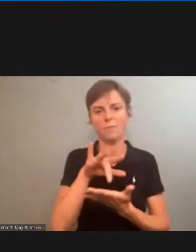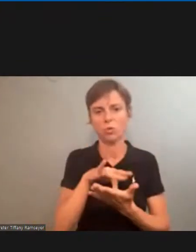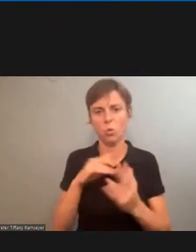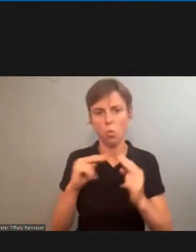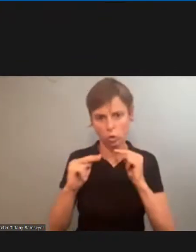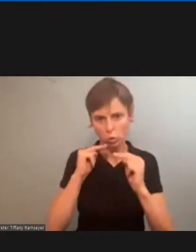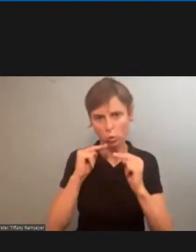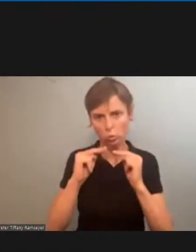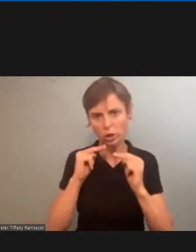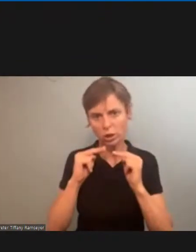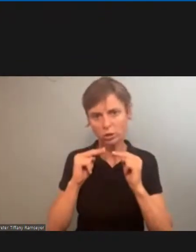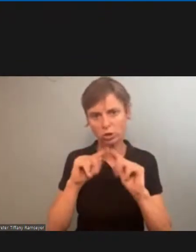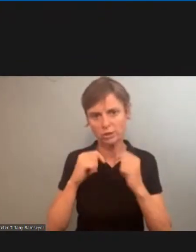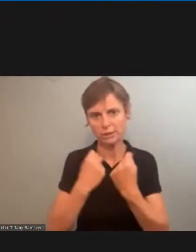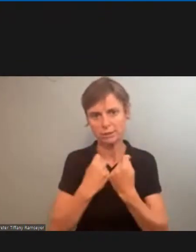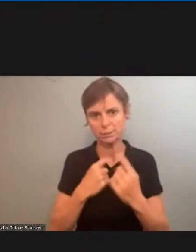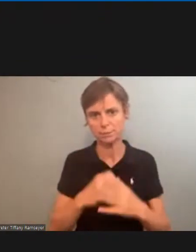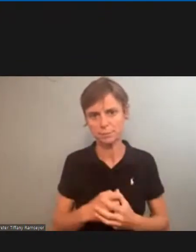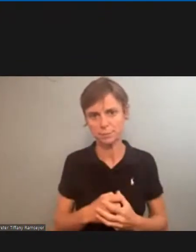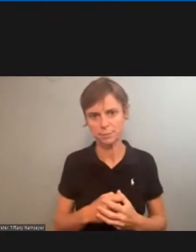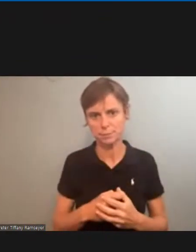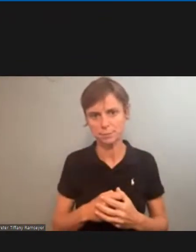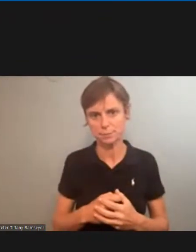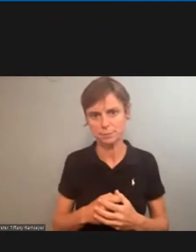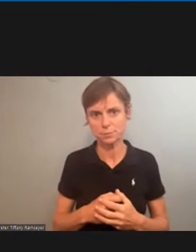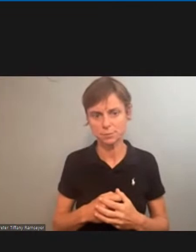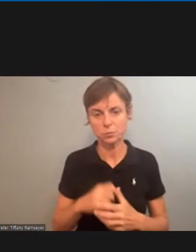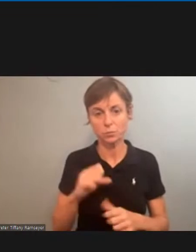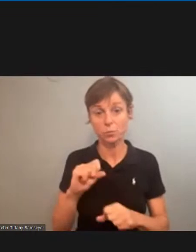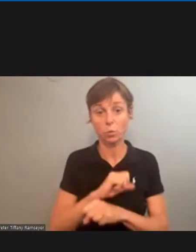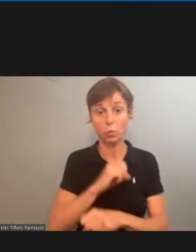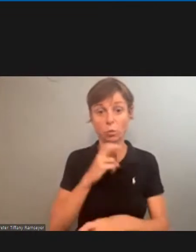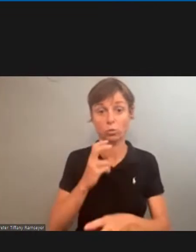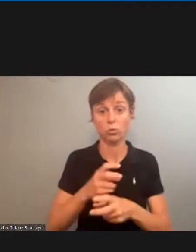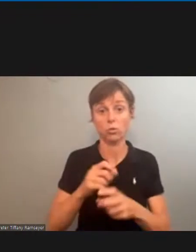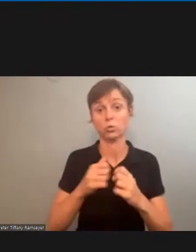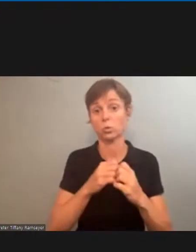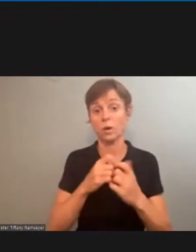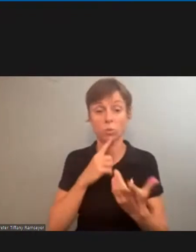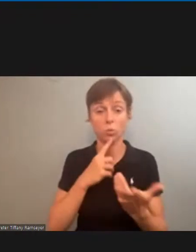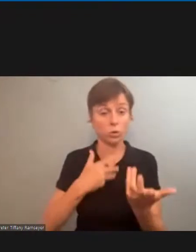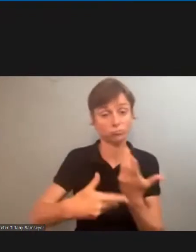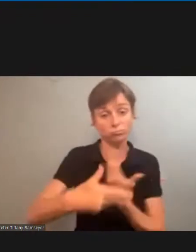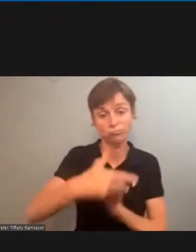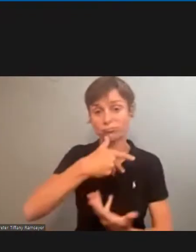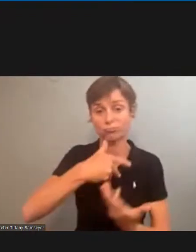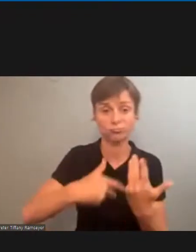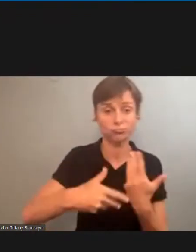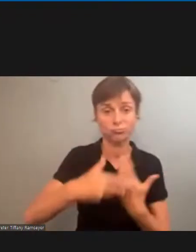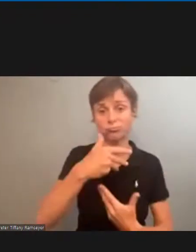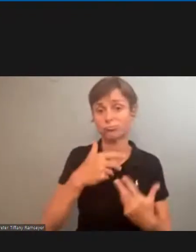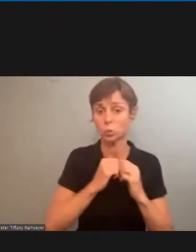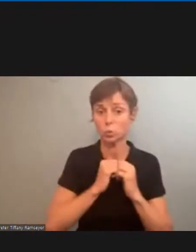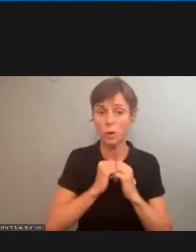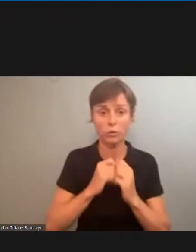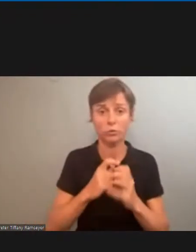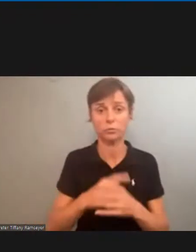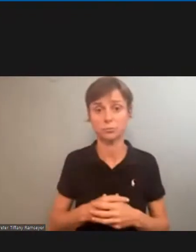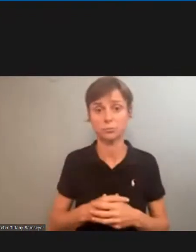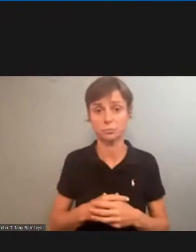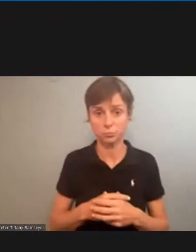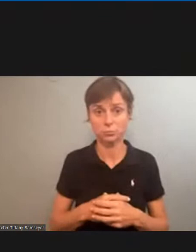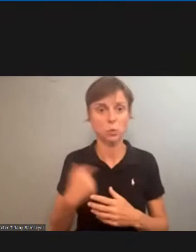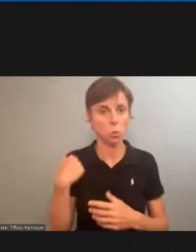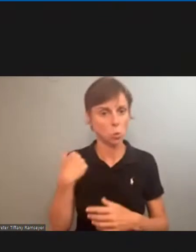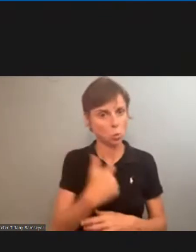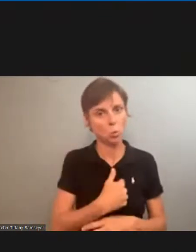team. We've worked hard together. We're interacting together. We've been through